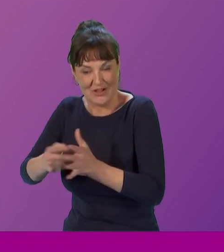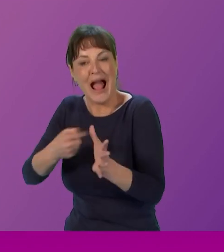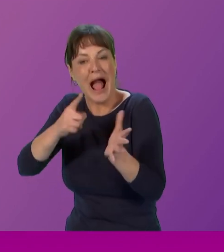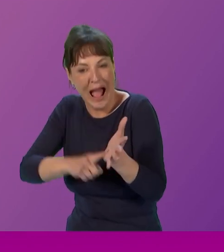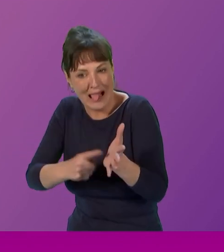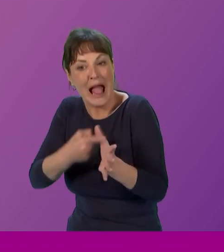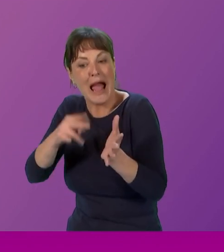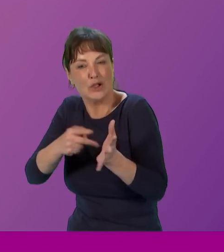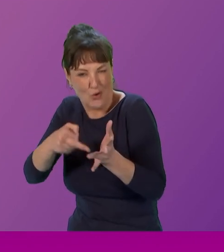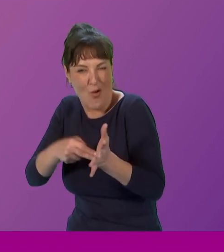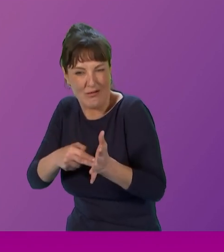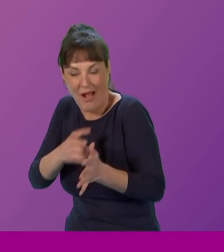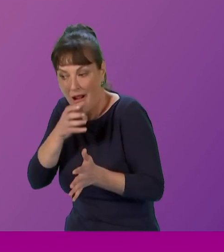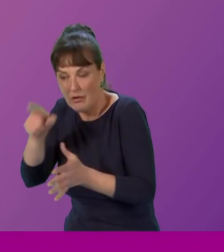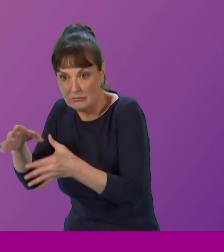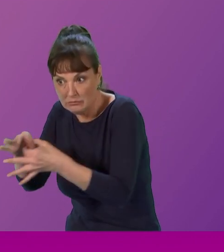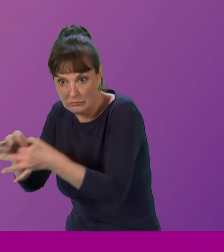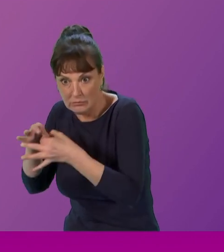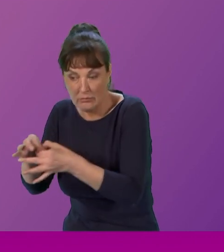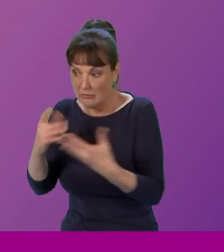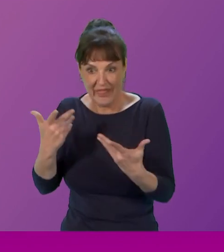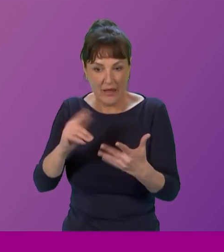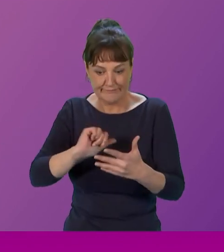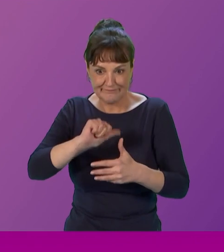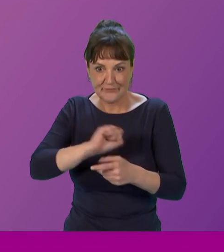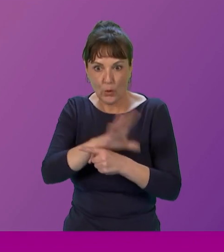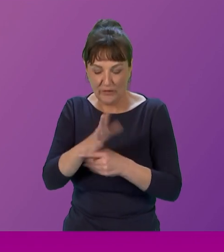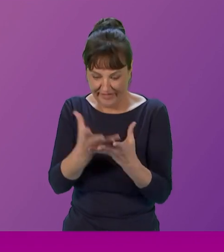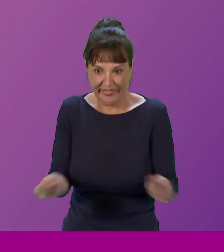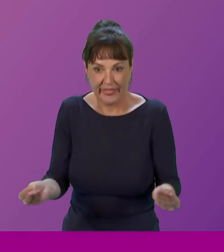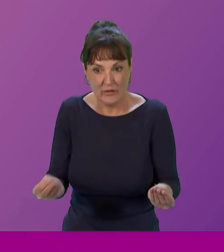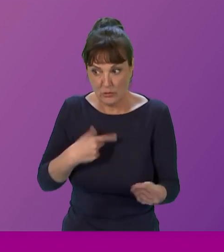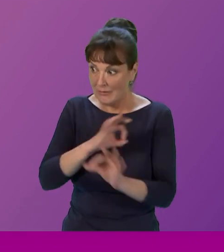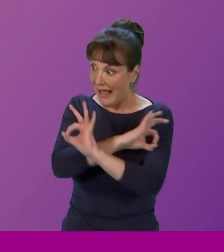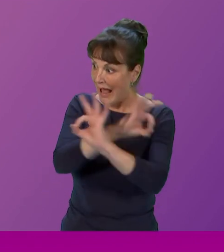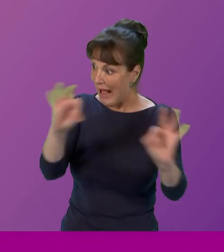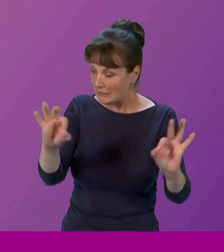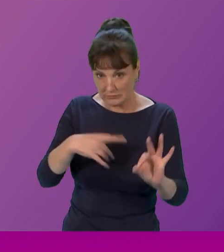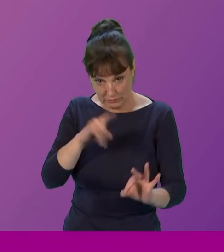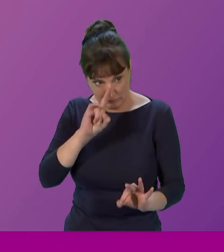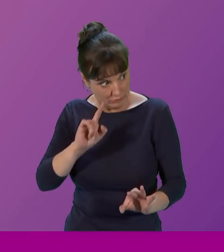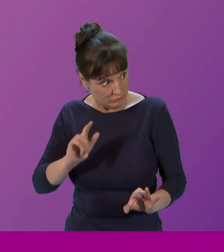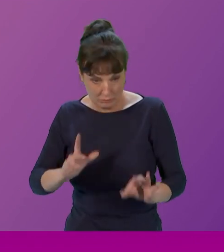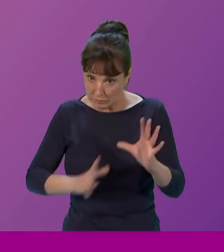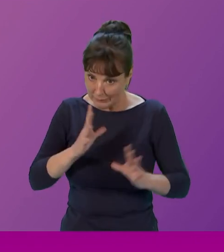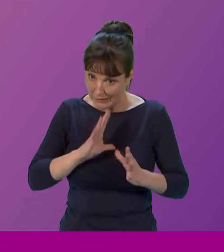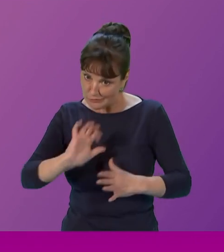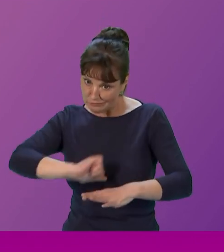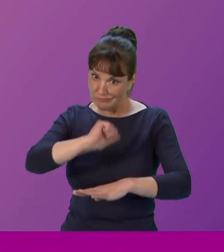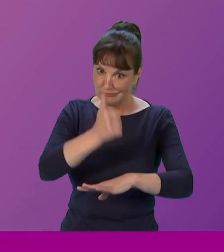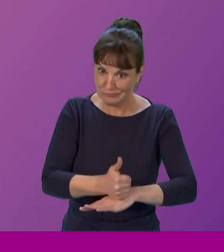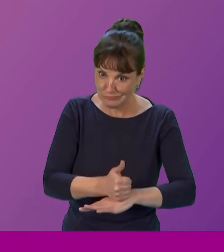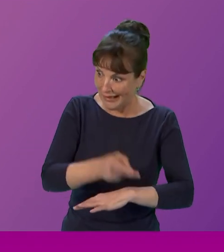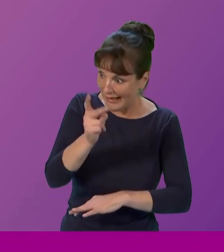happy to reinstate that dialogue, um, to raise awareness of the support that Al-Anon family groups can offer